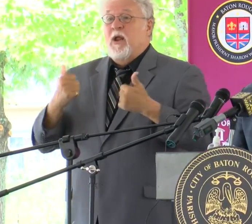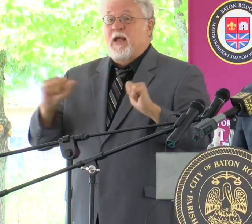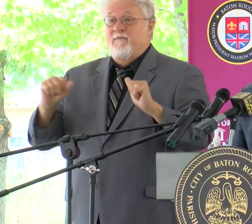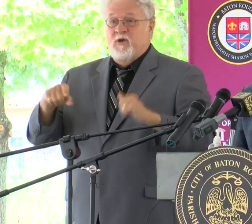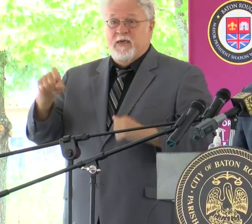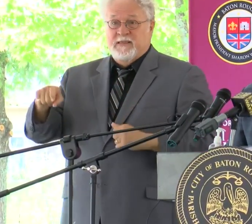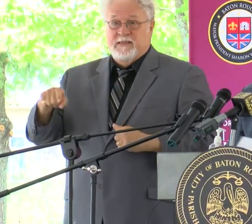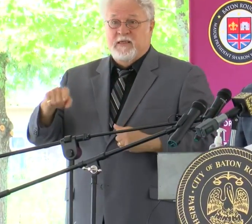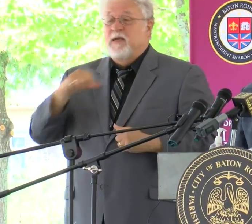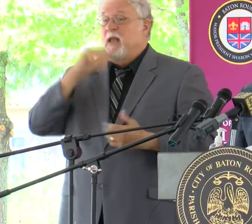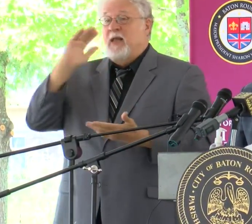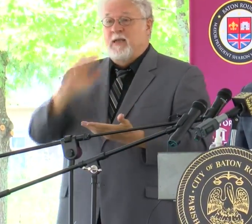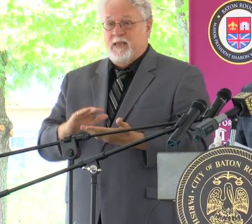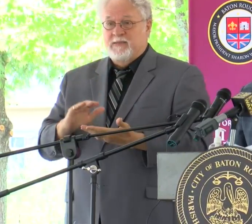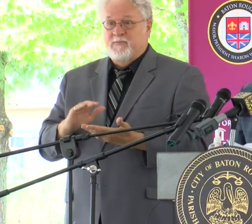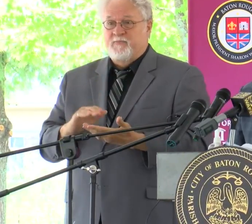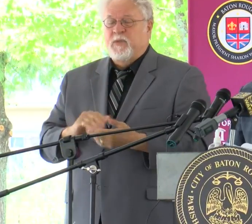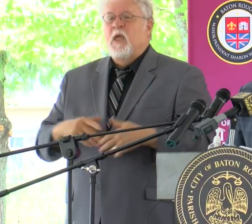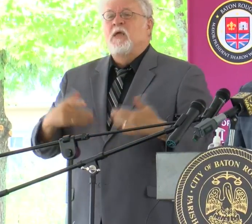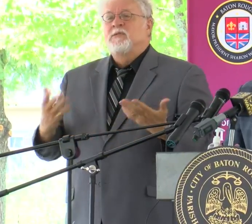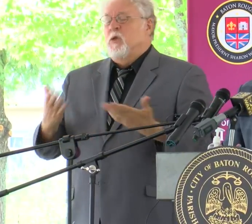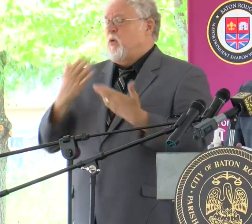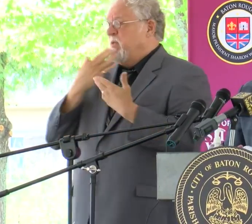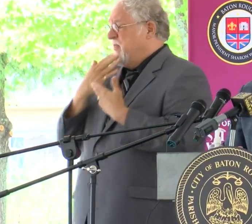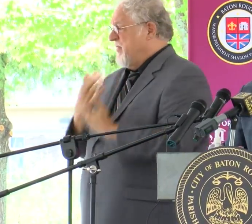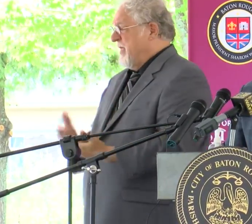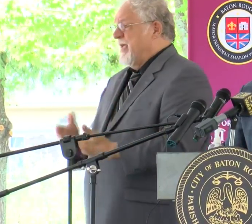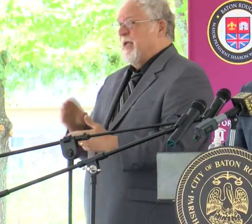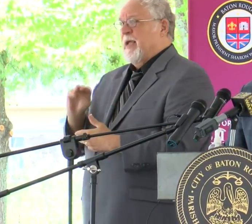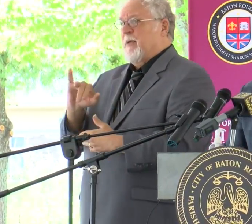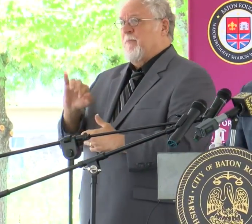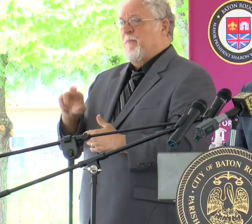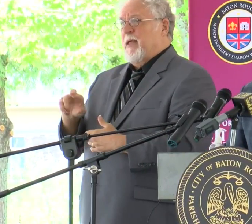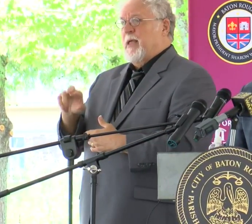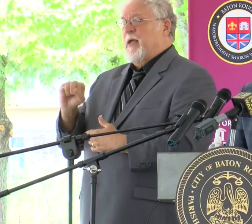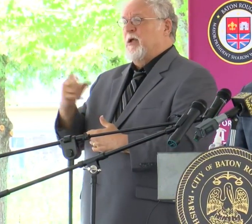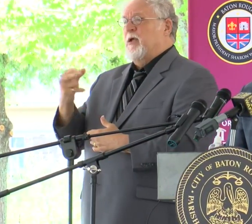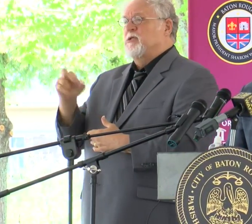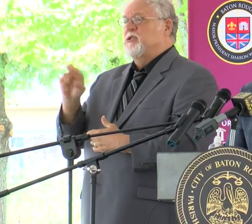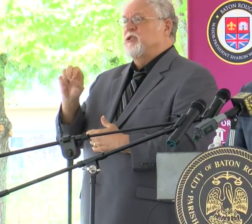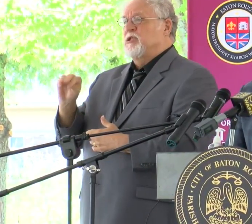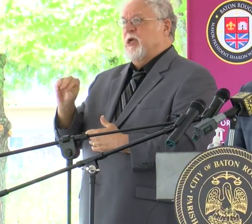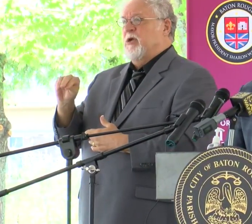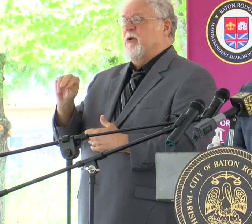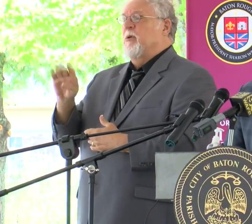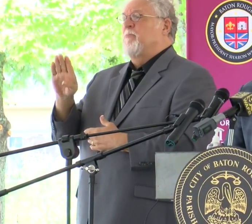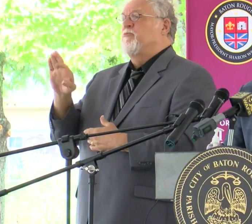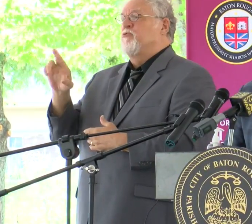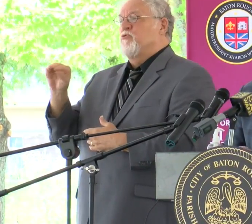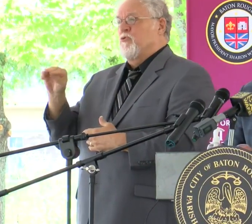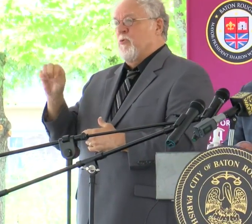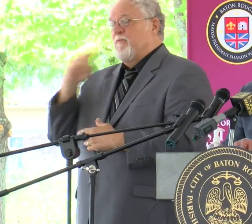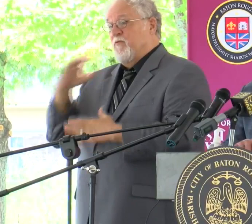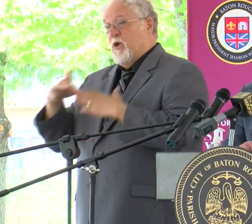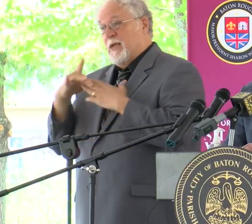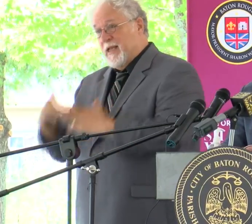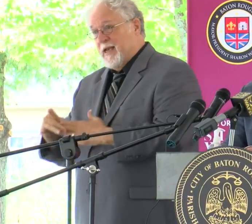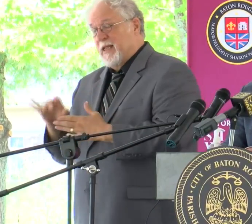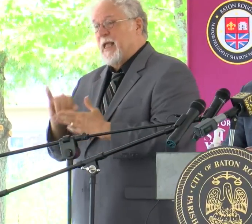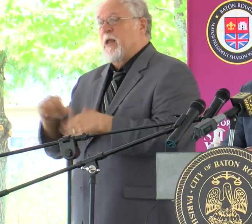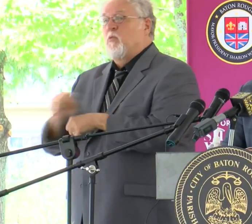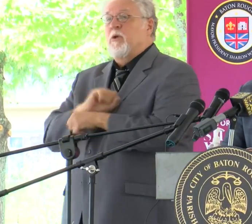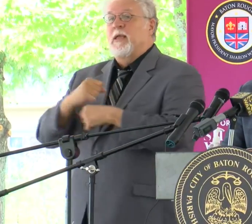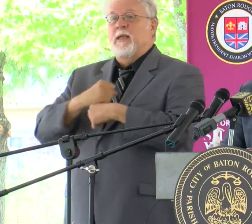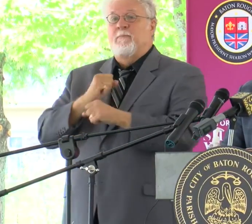needed, not less. So I want to thank Mayor President Sharon Weston-Broom for leading this initiative and for working to